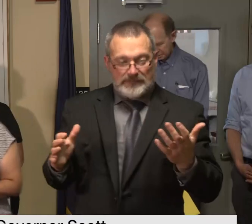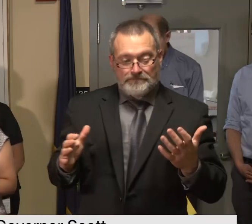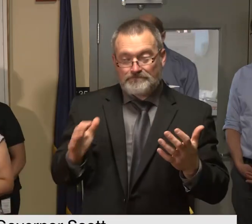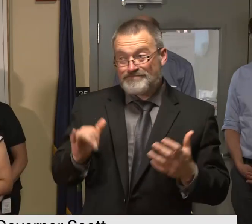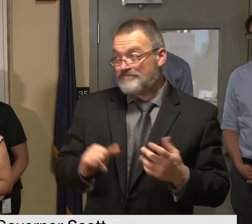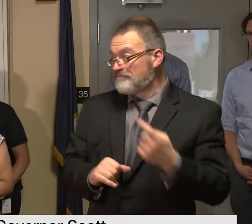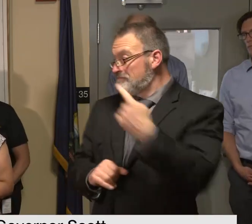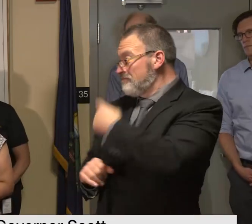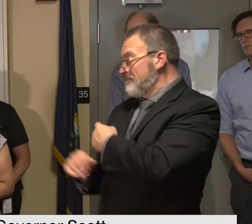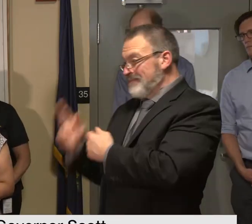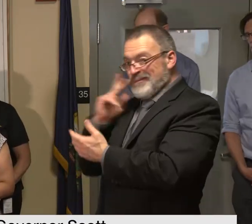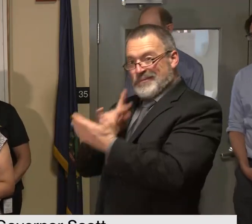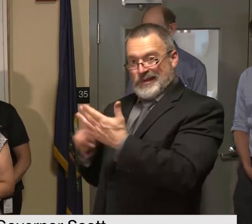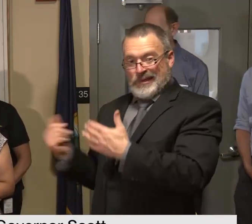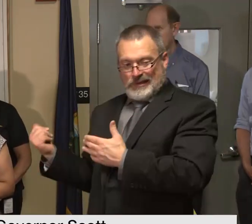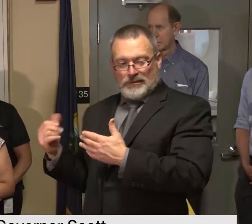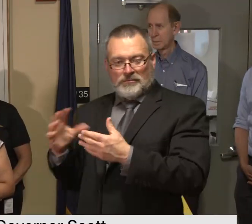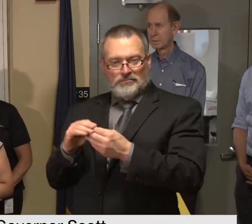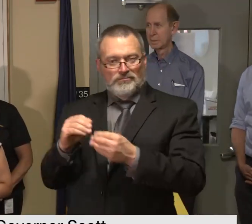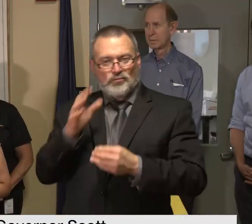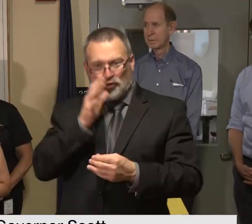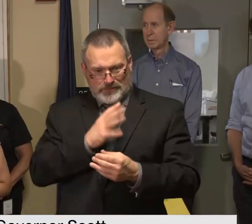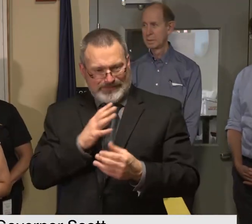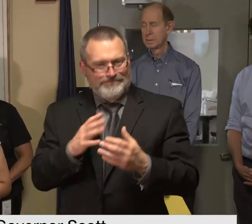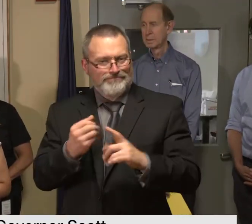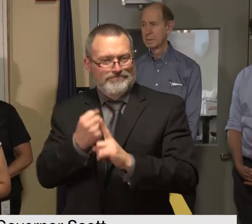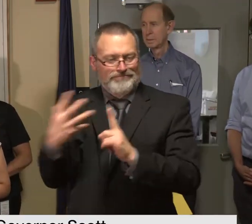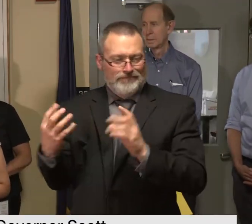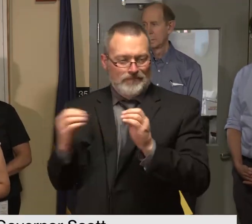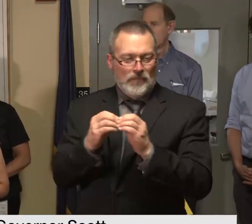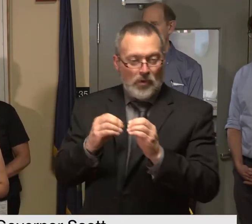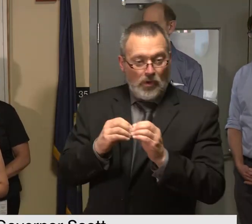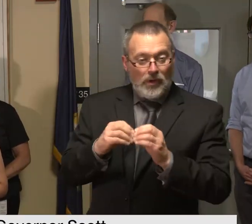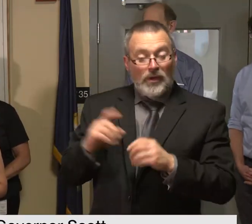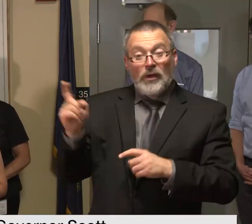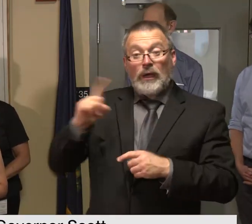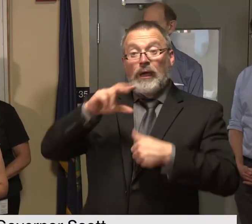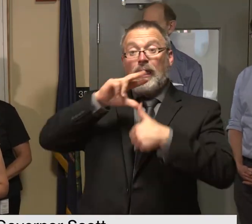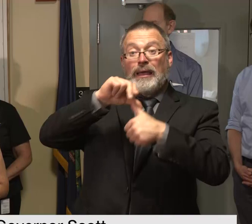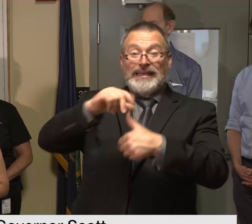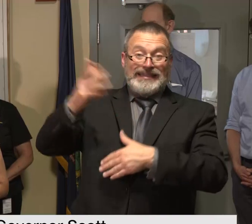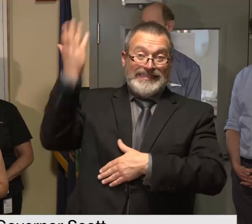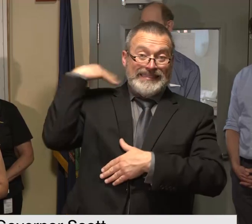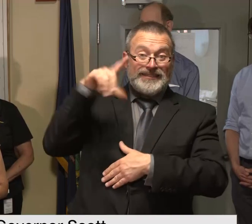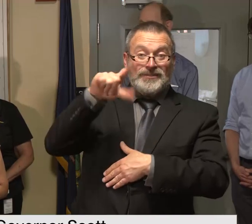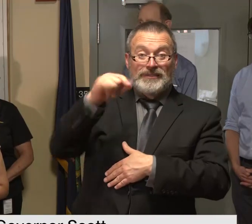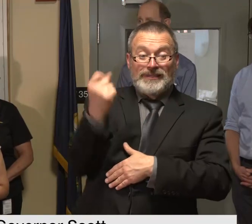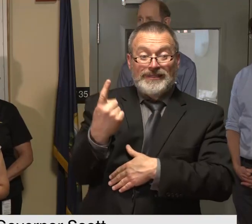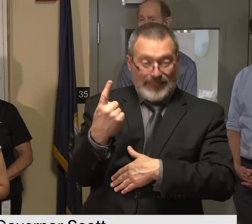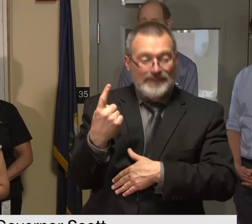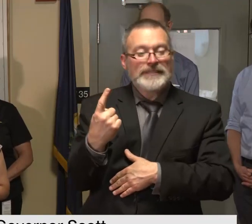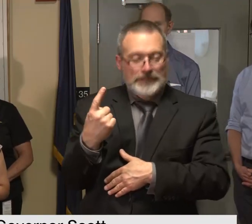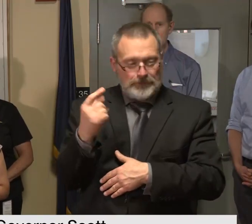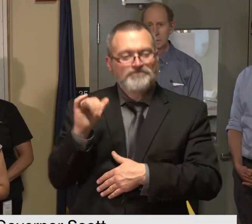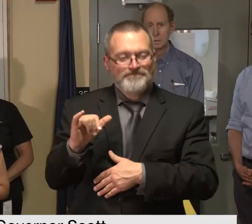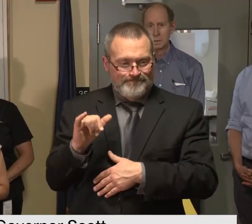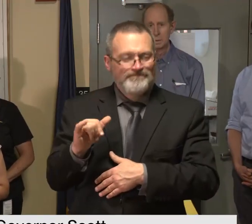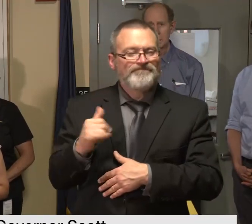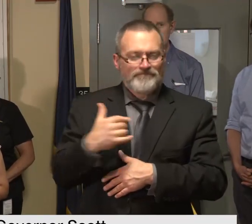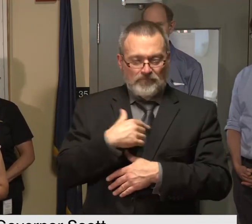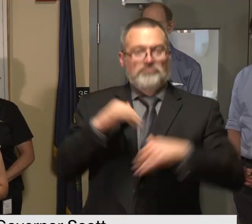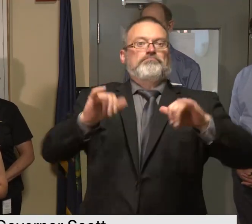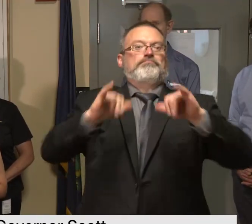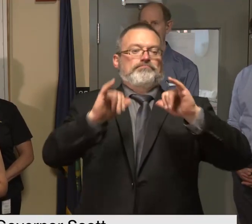might only add uh vermont following tropical storm irene adopted uh really robust codes and standards for how bridges and